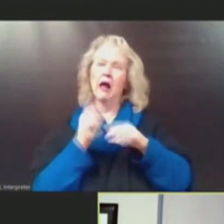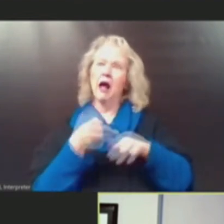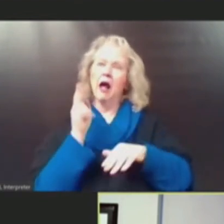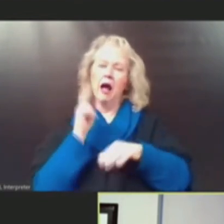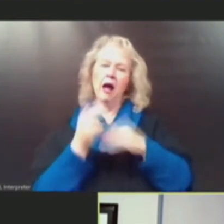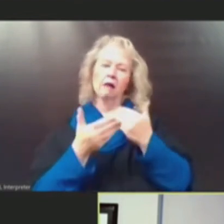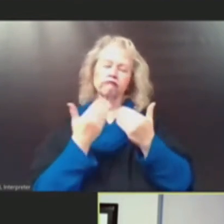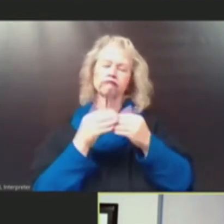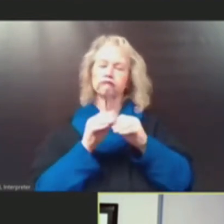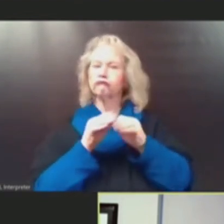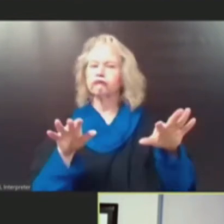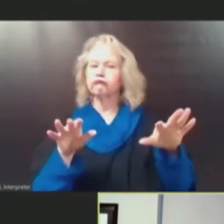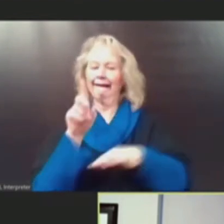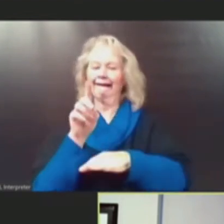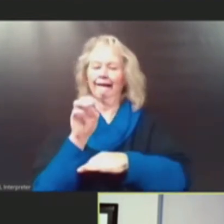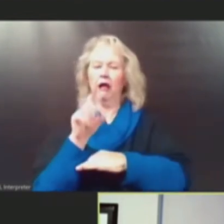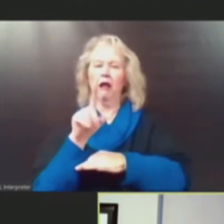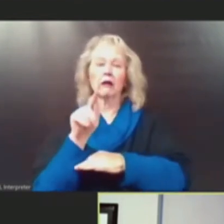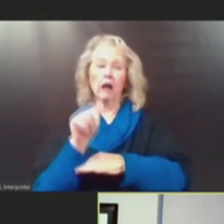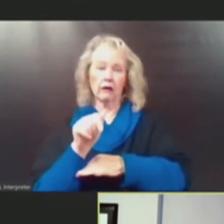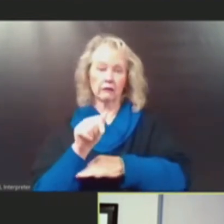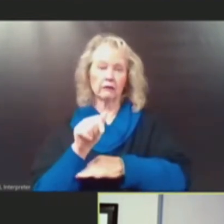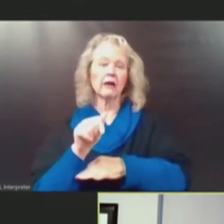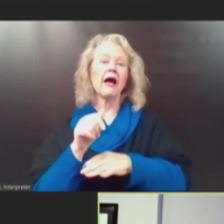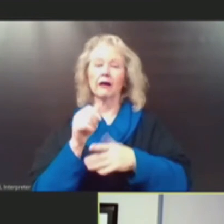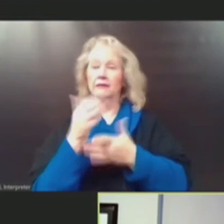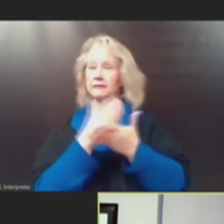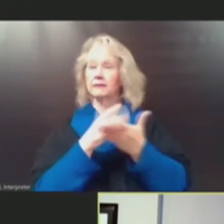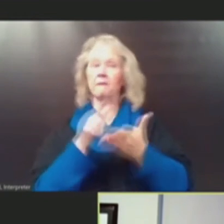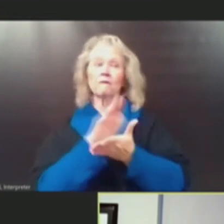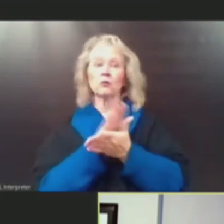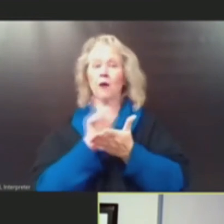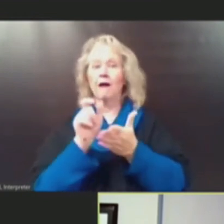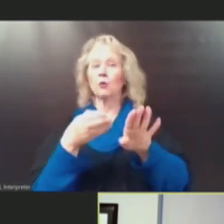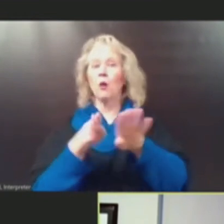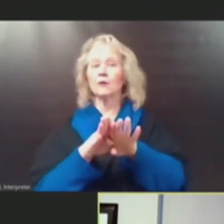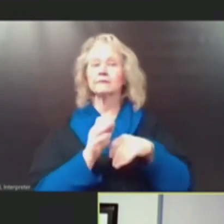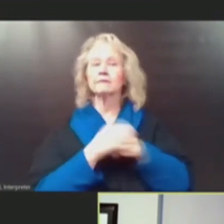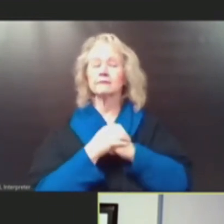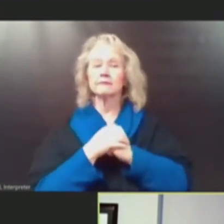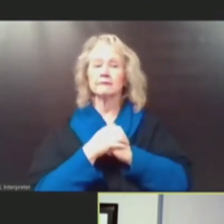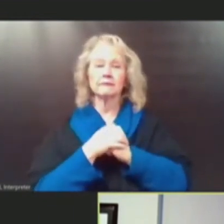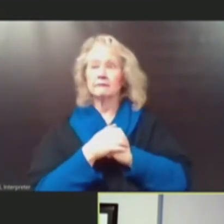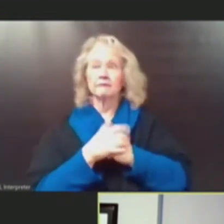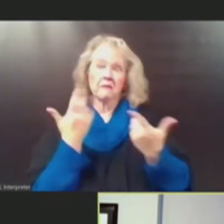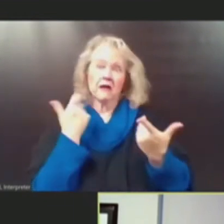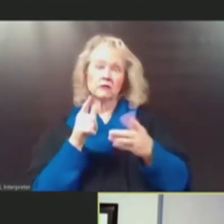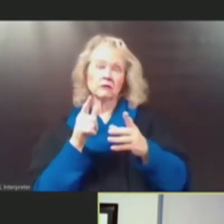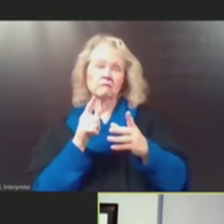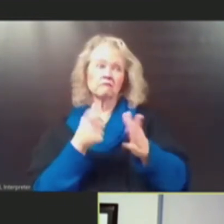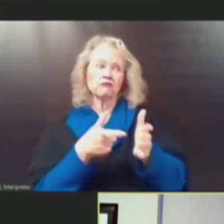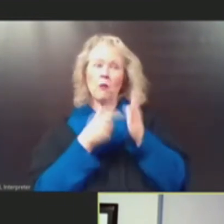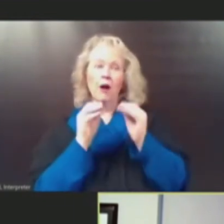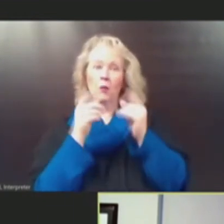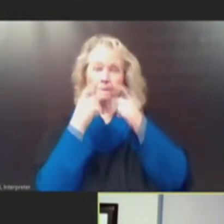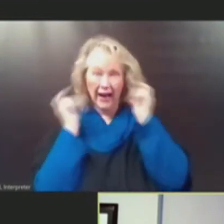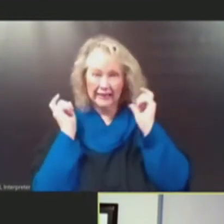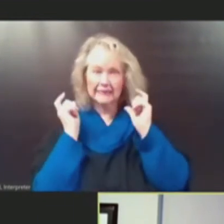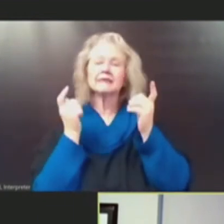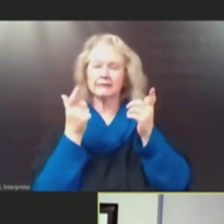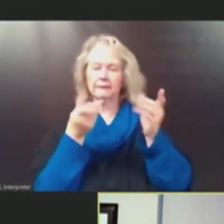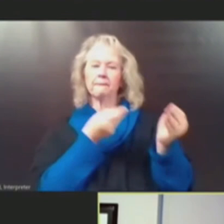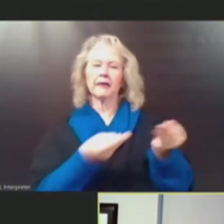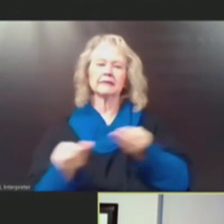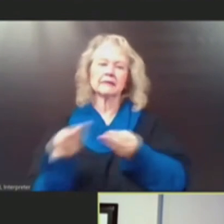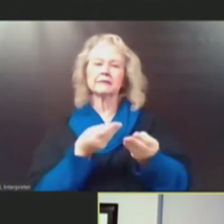we saw at schools that did have to close because when there were no masks, there was transmission, especially